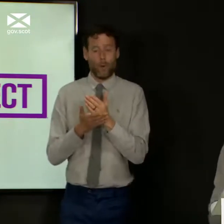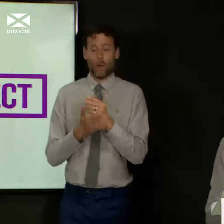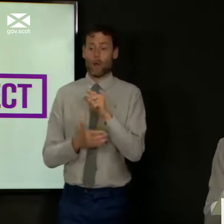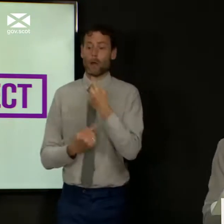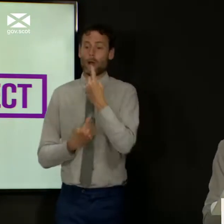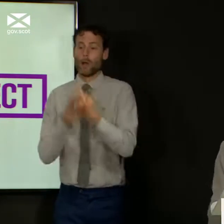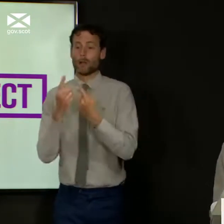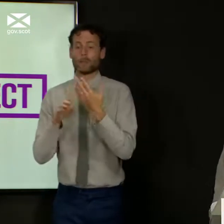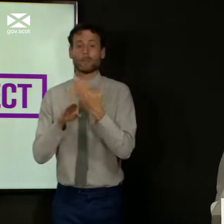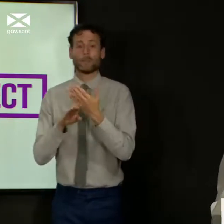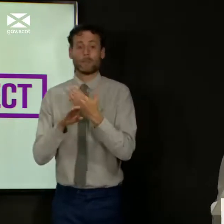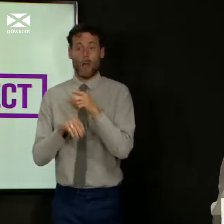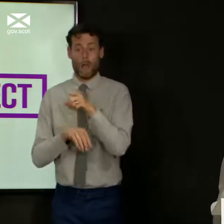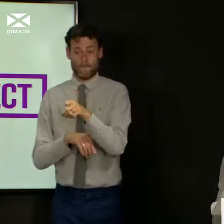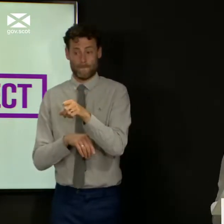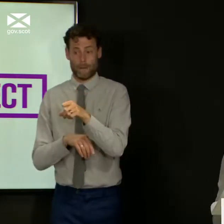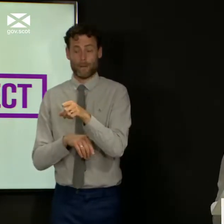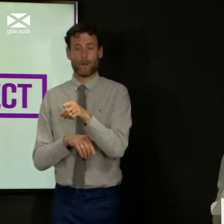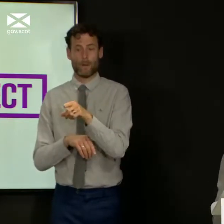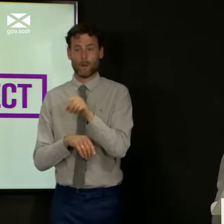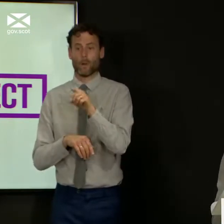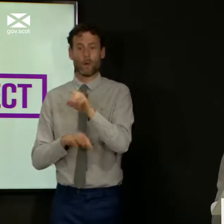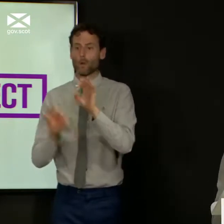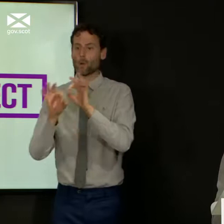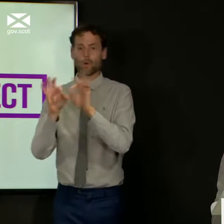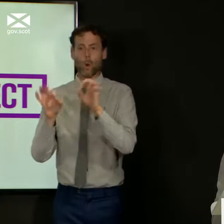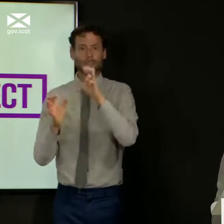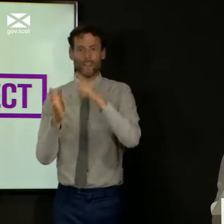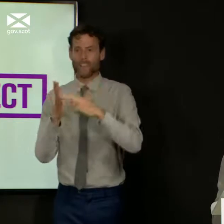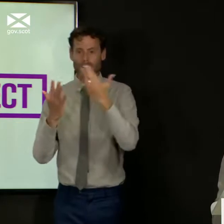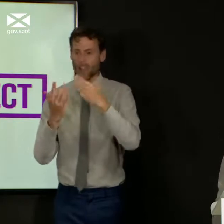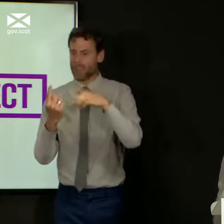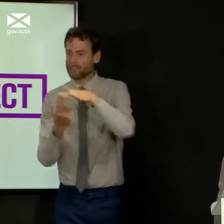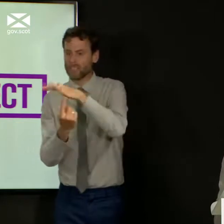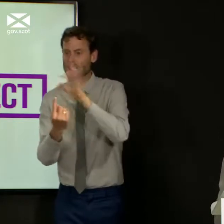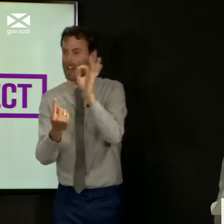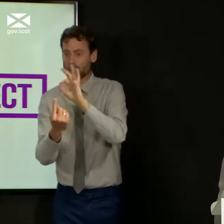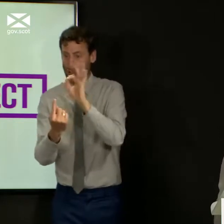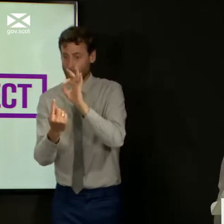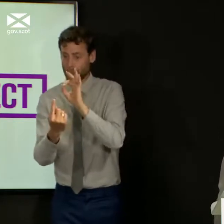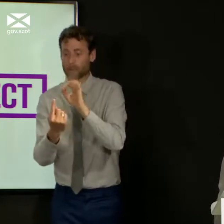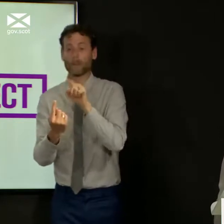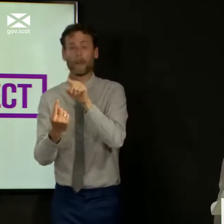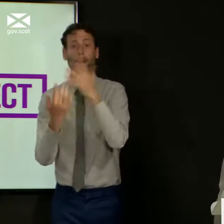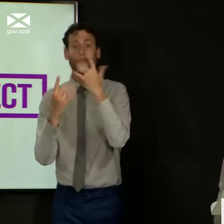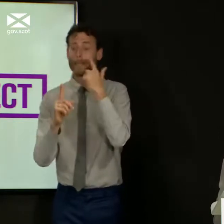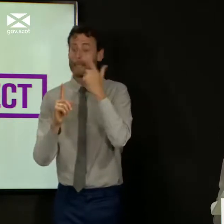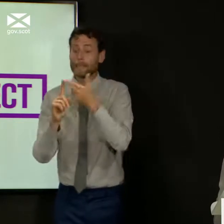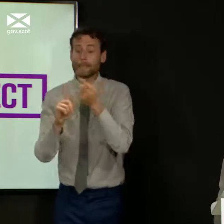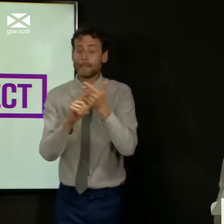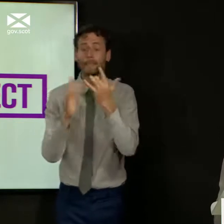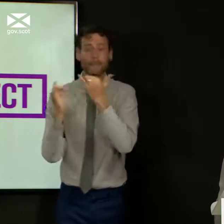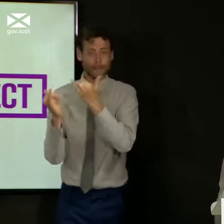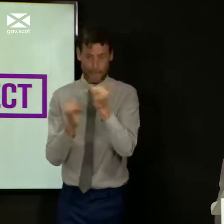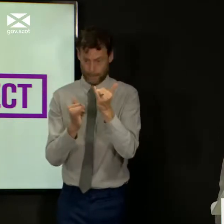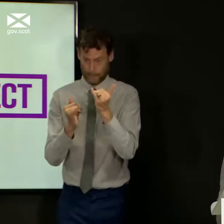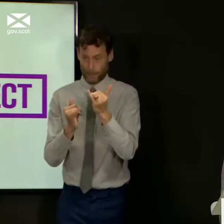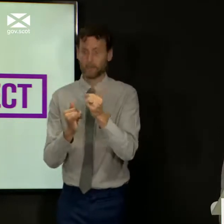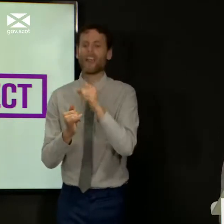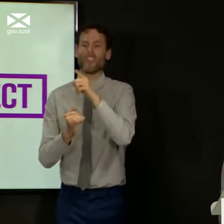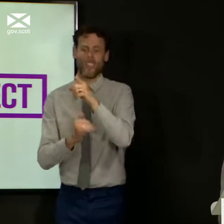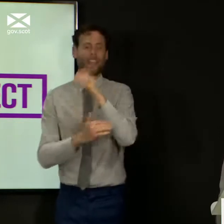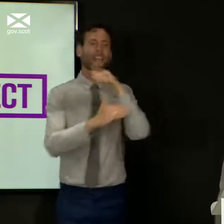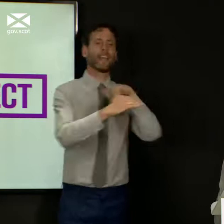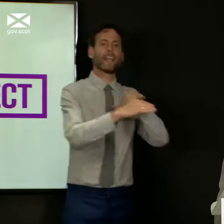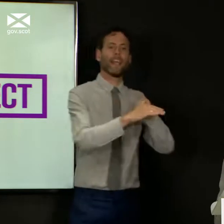the staff were coming from a care home that had no active case and that they themselves had been tested, which would indicate